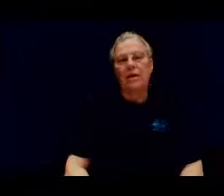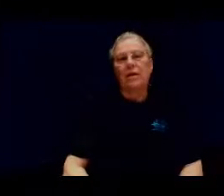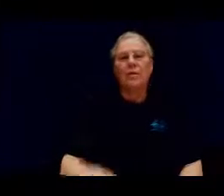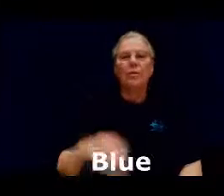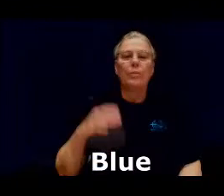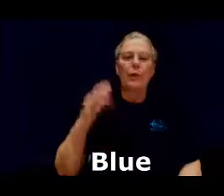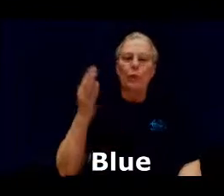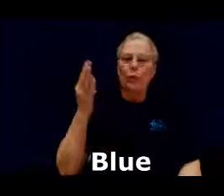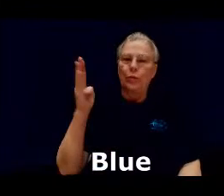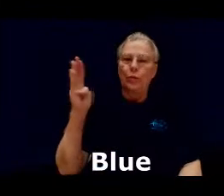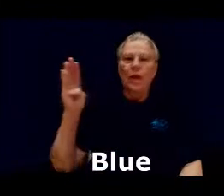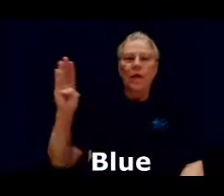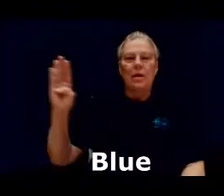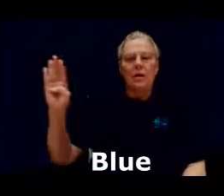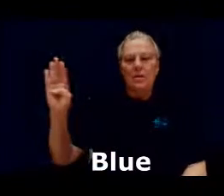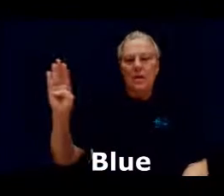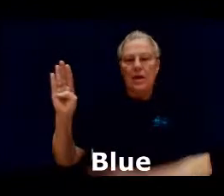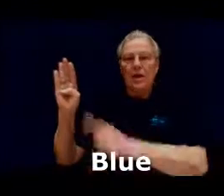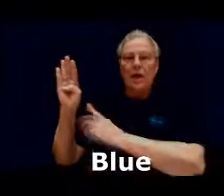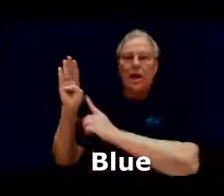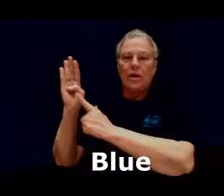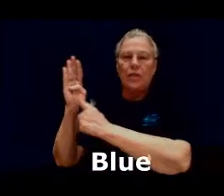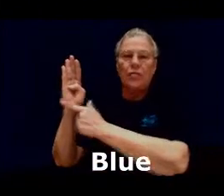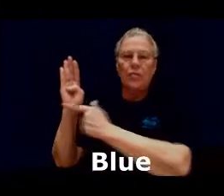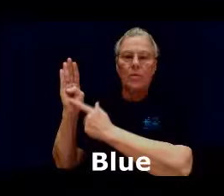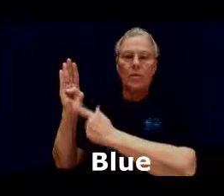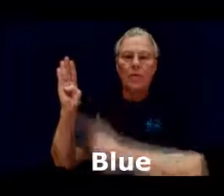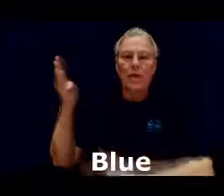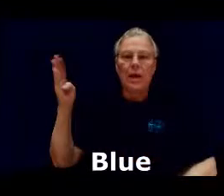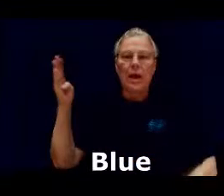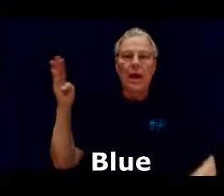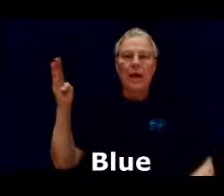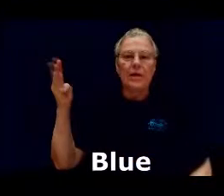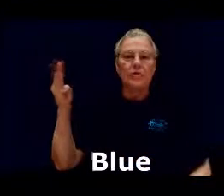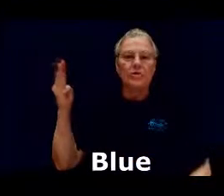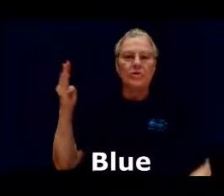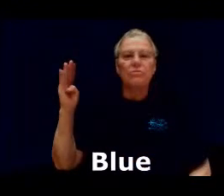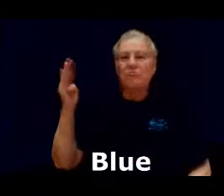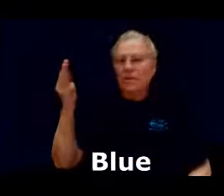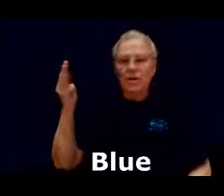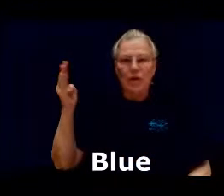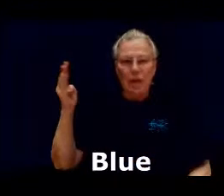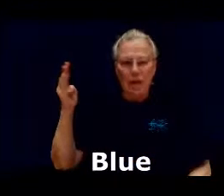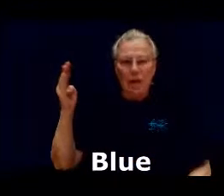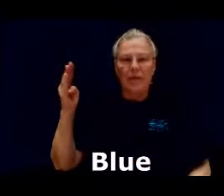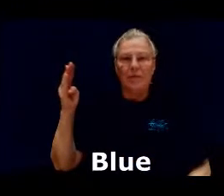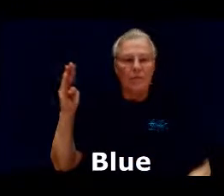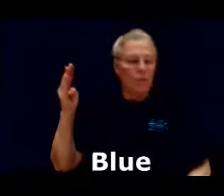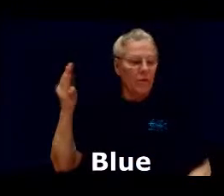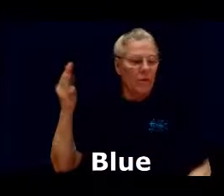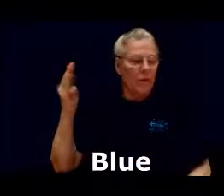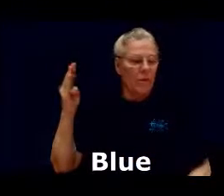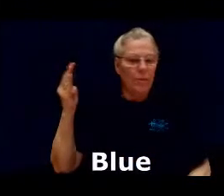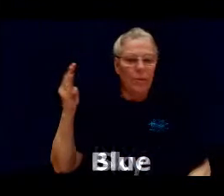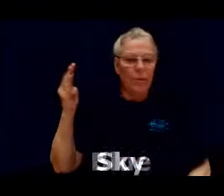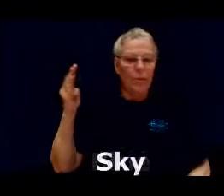blue take your hand form the B and it's just to shake it back and forth blue